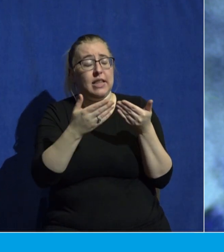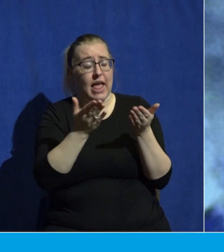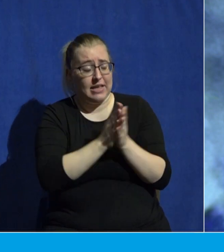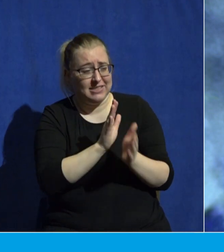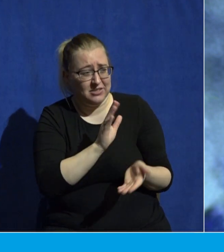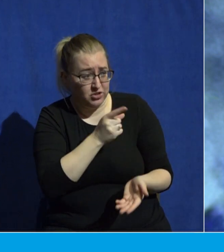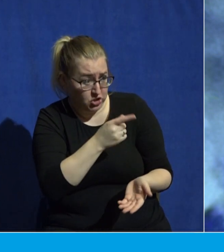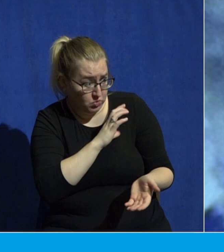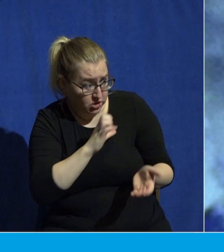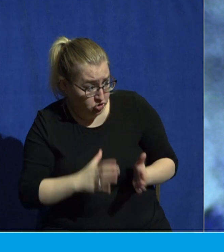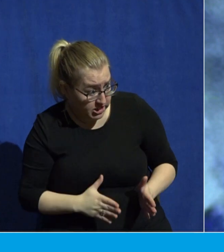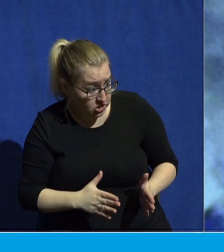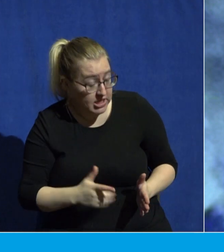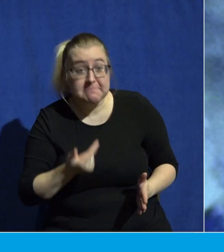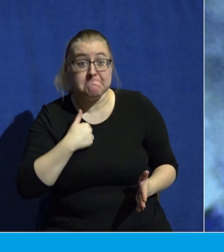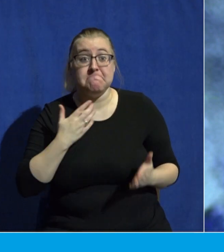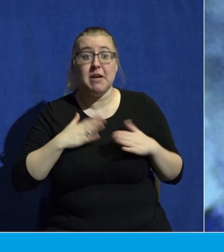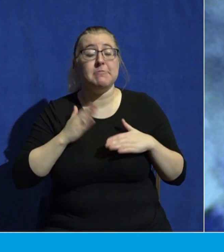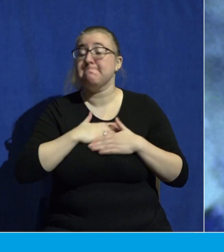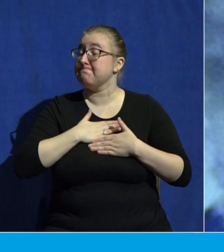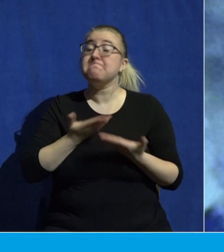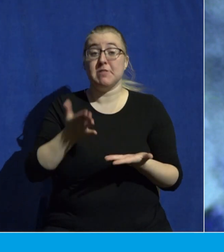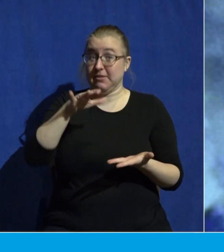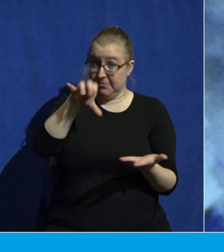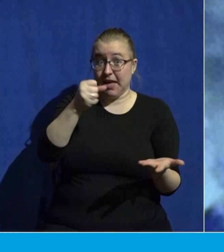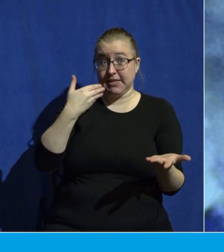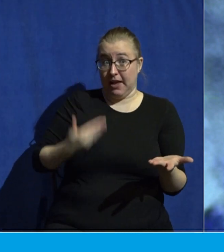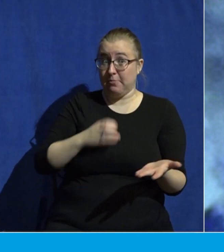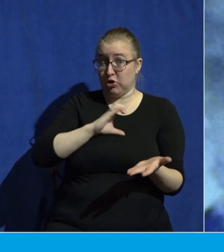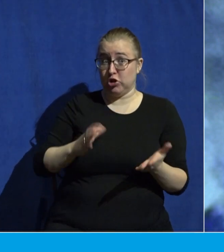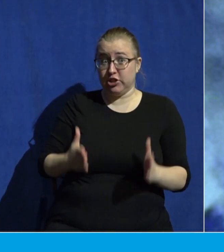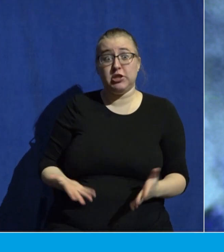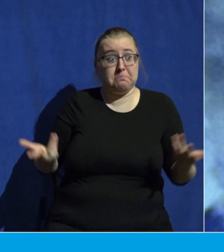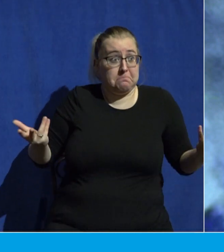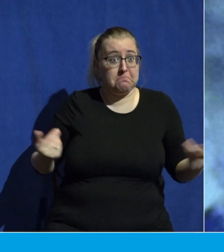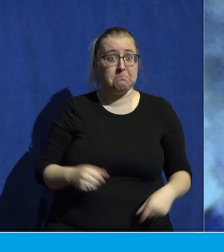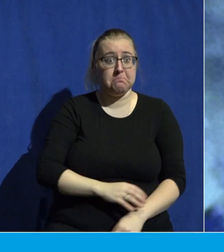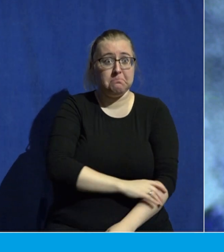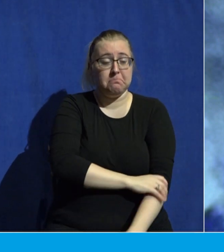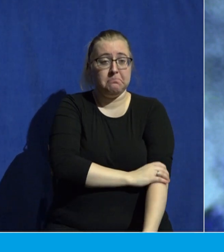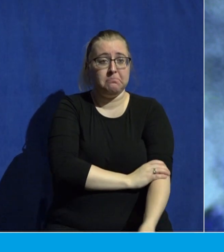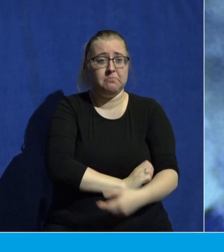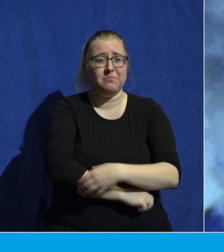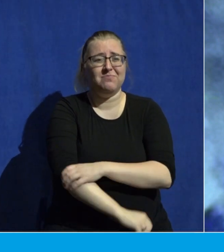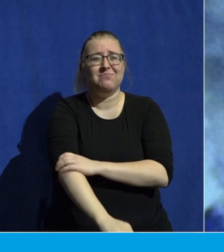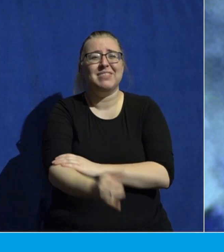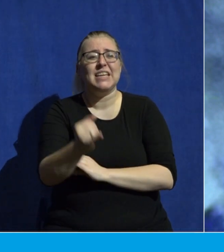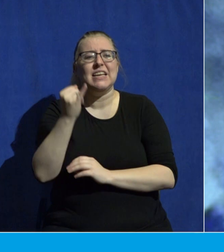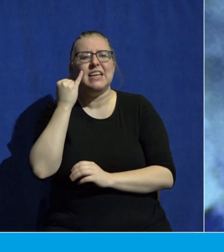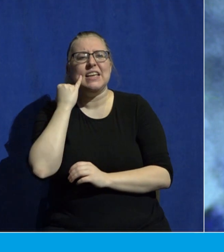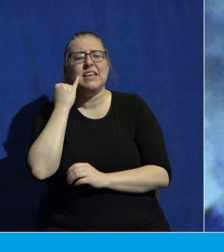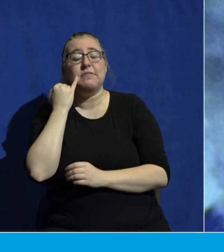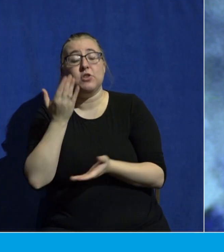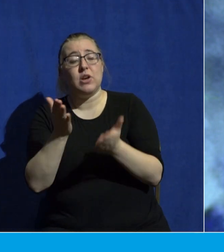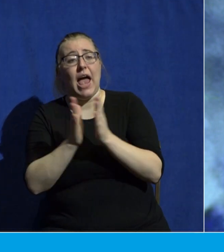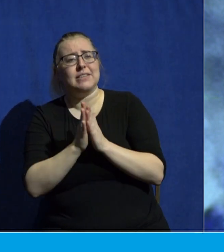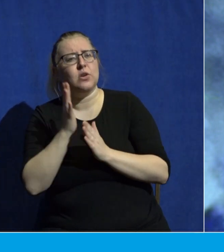I would have happily said, yes. And if you would have asked me why I believe I was a Christian,